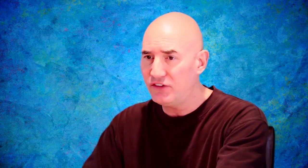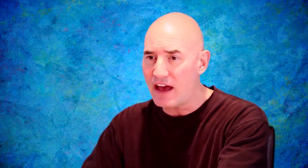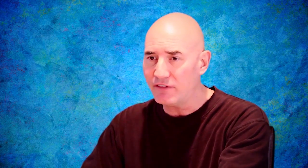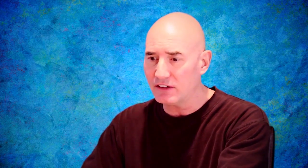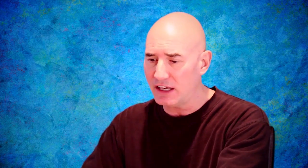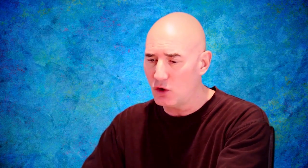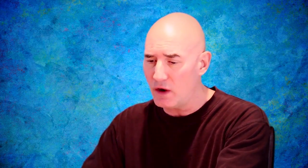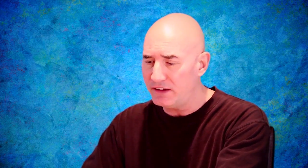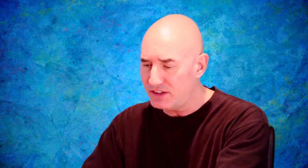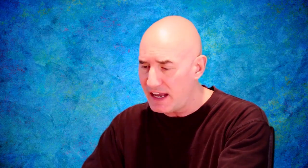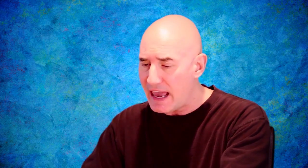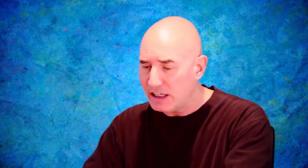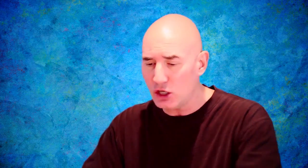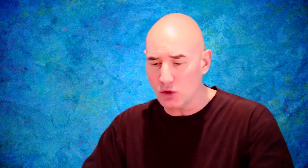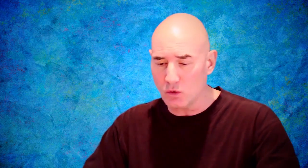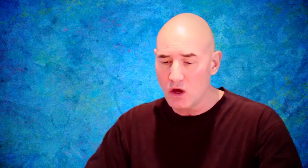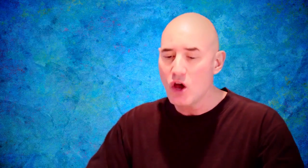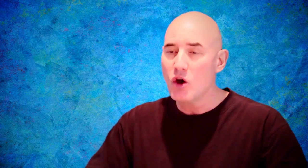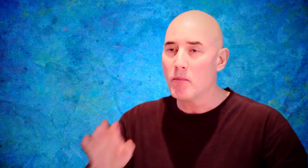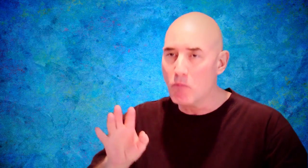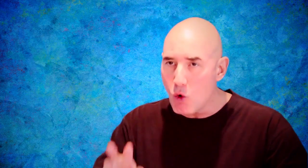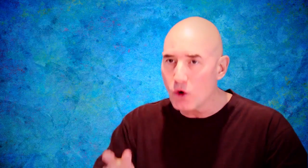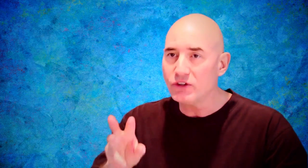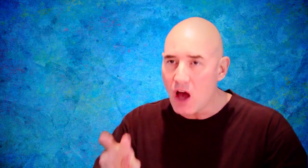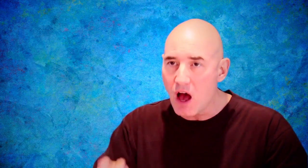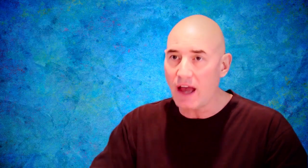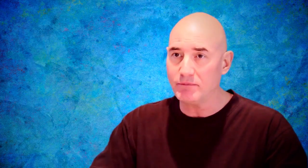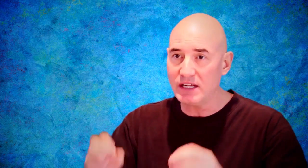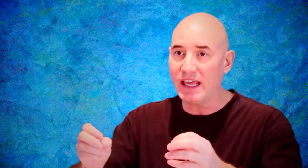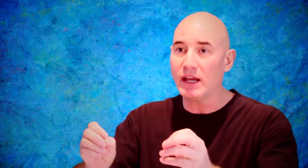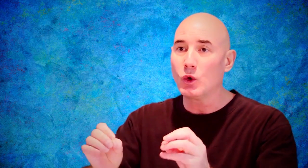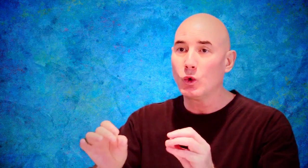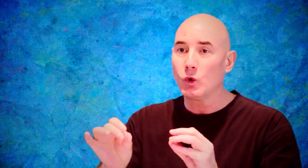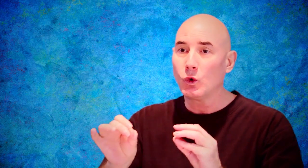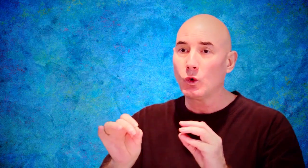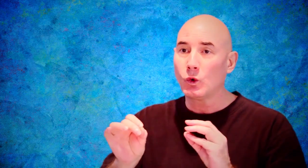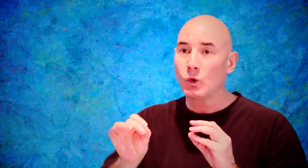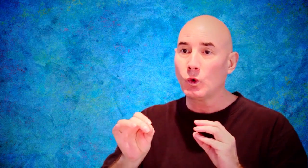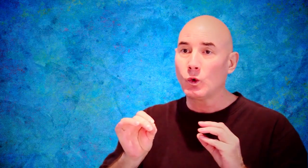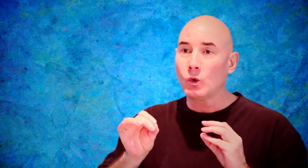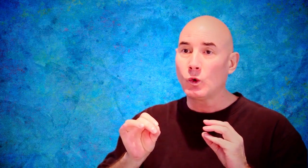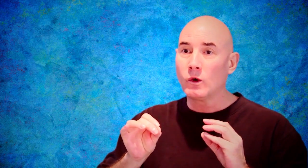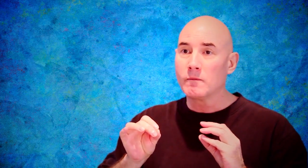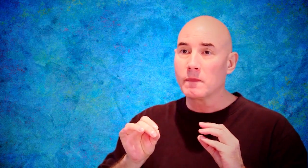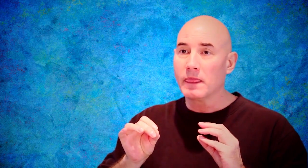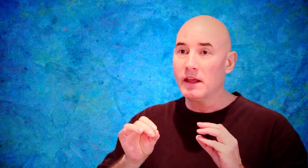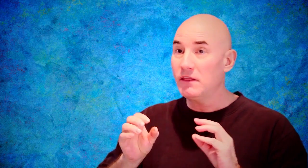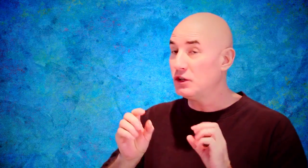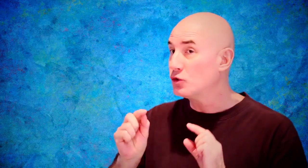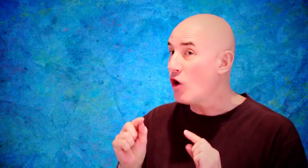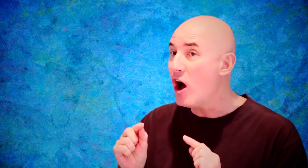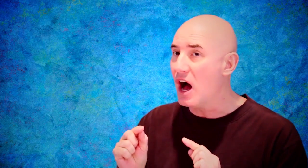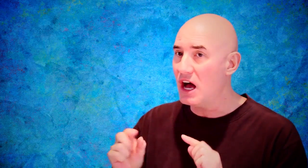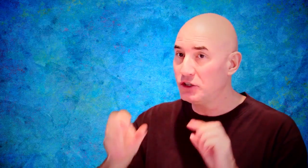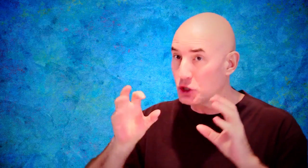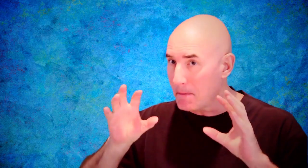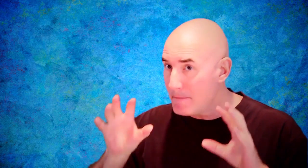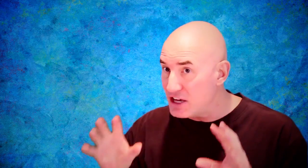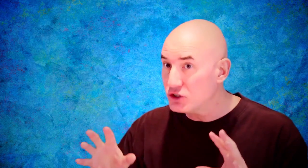definitely going to take you more time to get the draw under measured